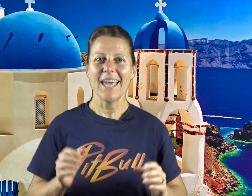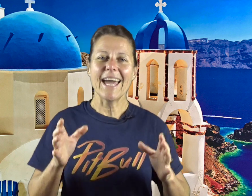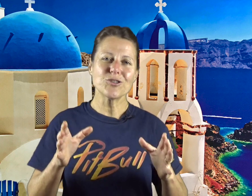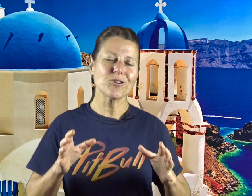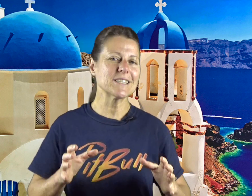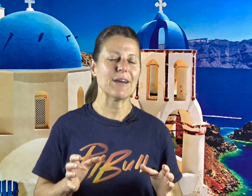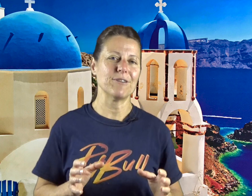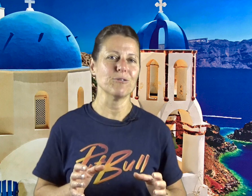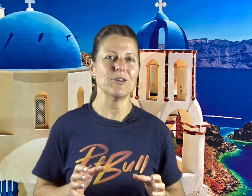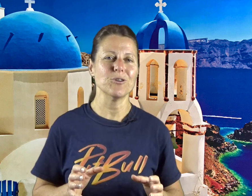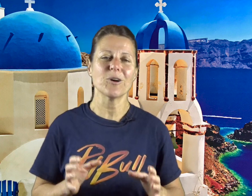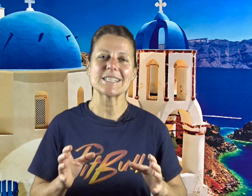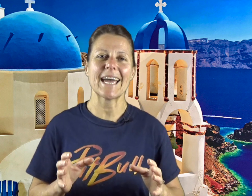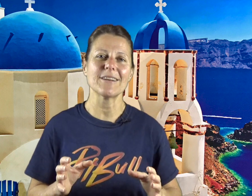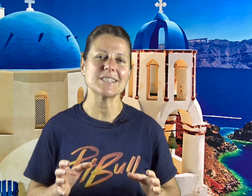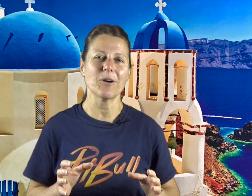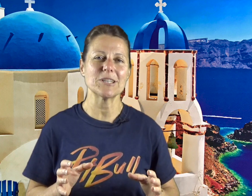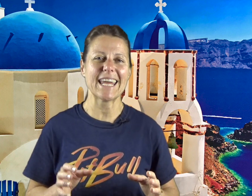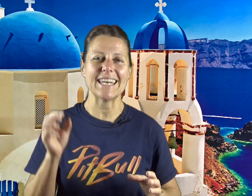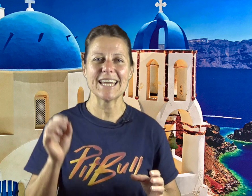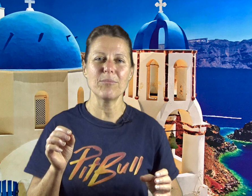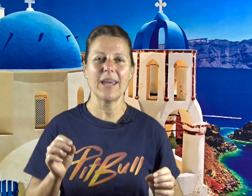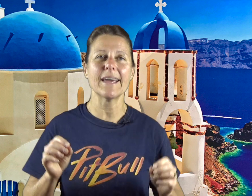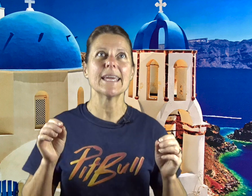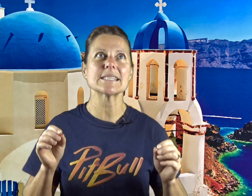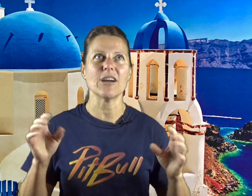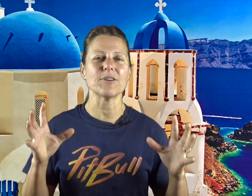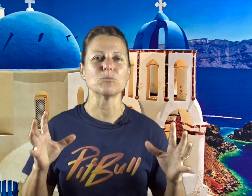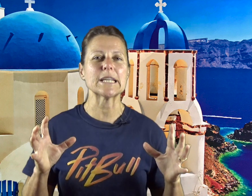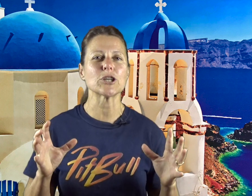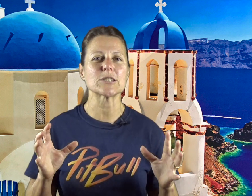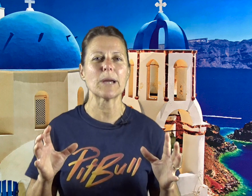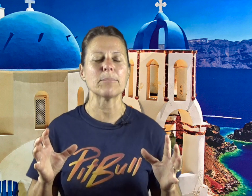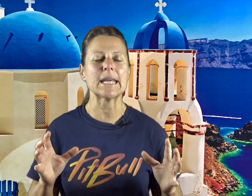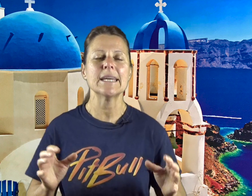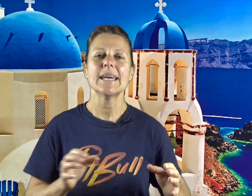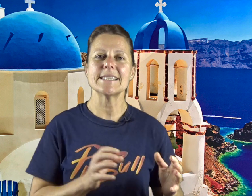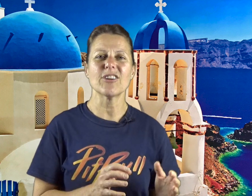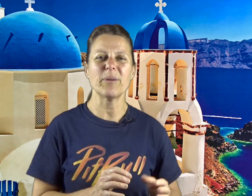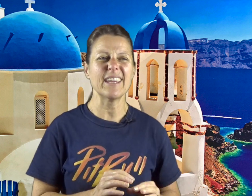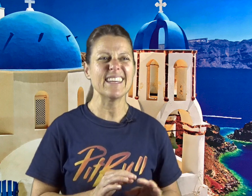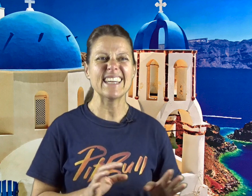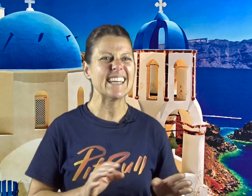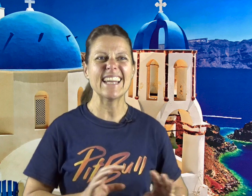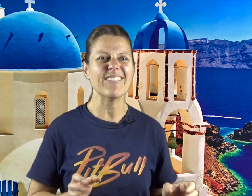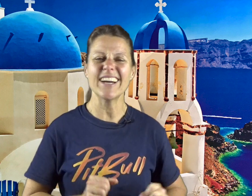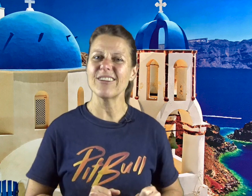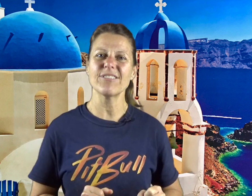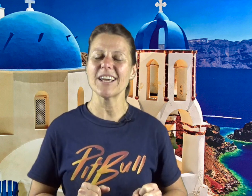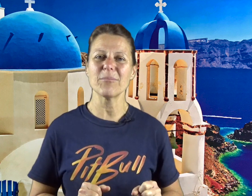How true does that feel for you on a scale of zero to 10? 10 being that, yes, I feel really cursed around money and zero being, yeah, no, I don't feel like